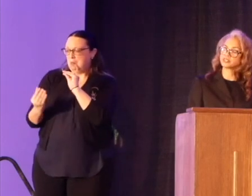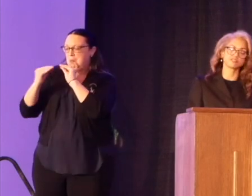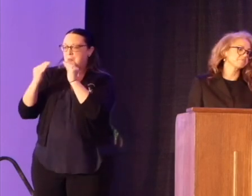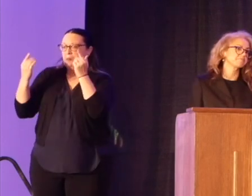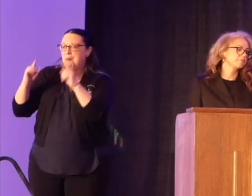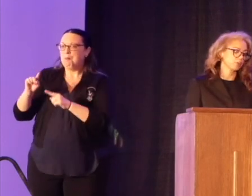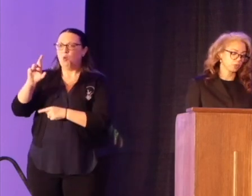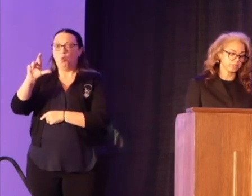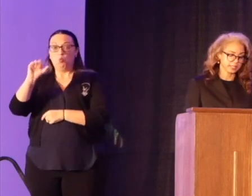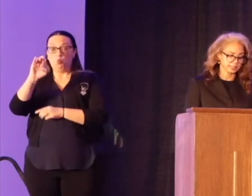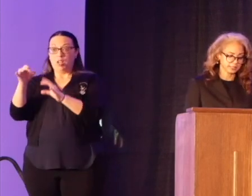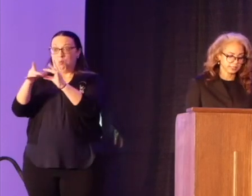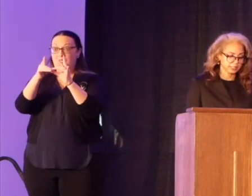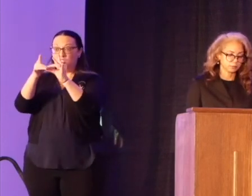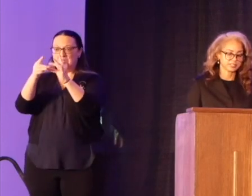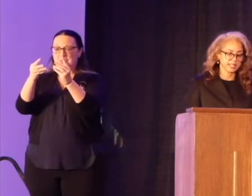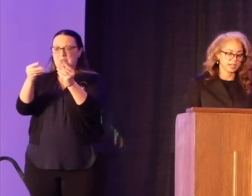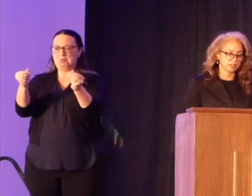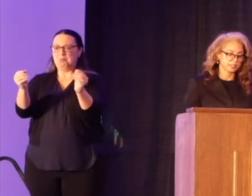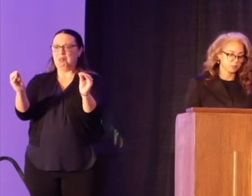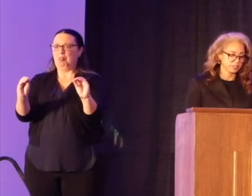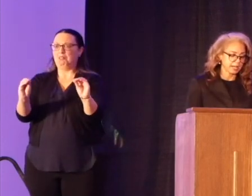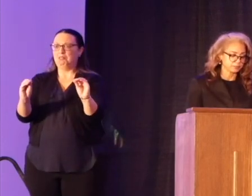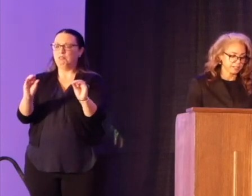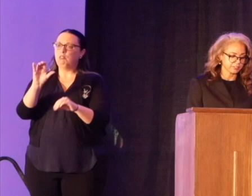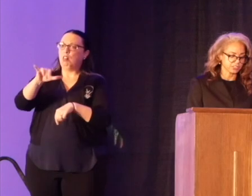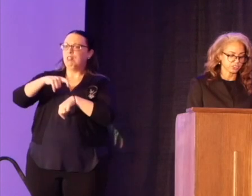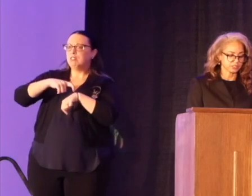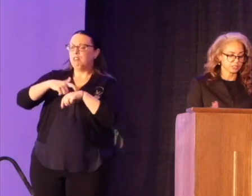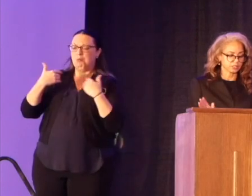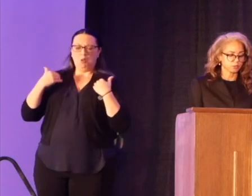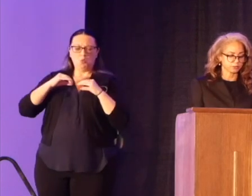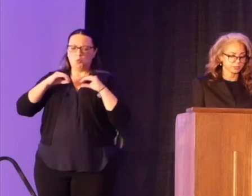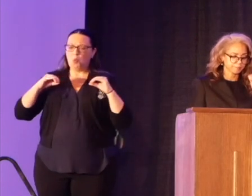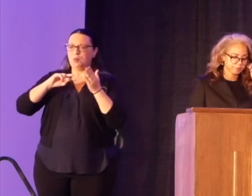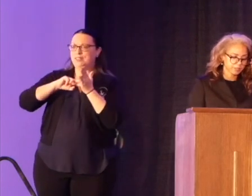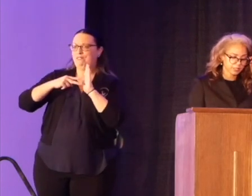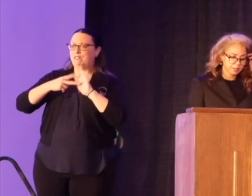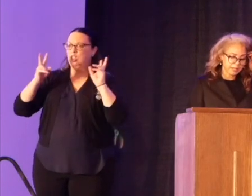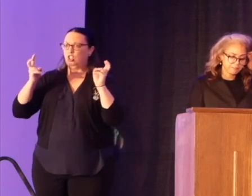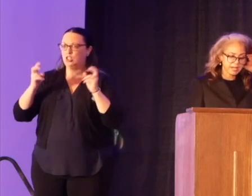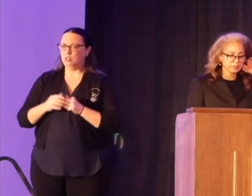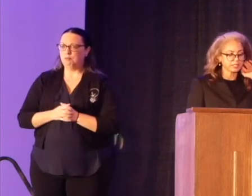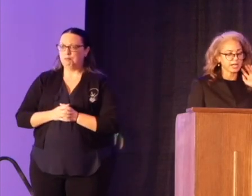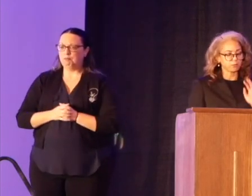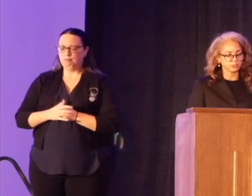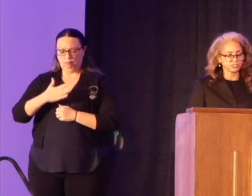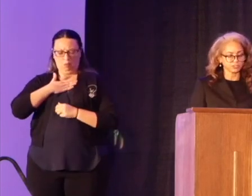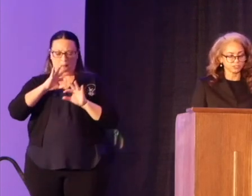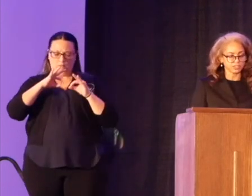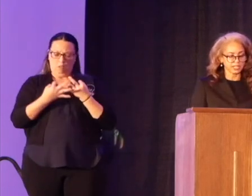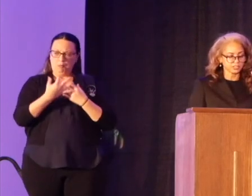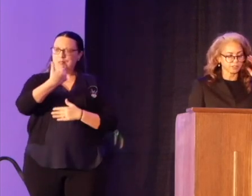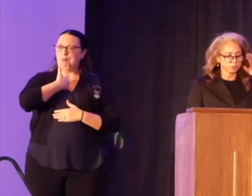relations, there were none. It was an era without definition, unquote. My family and I